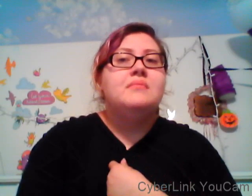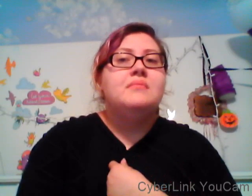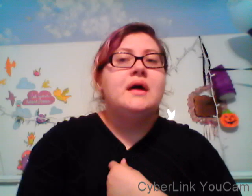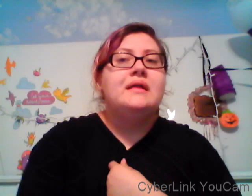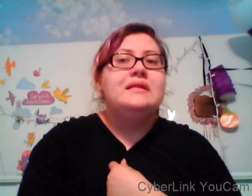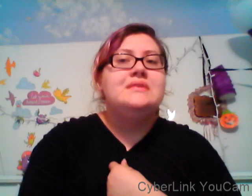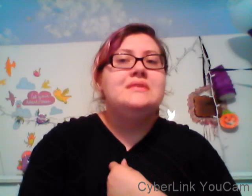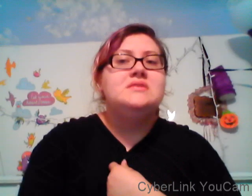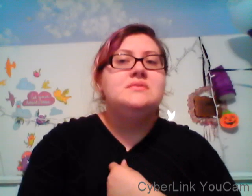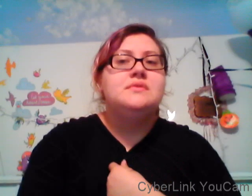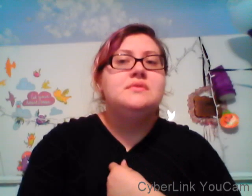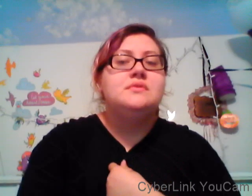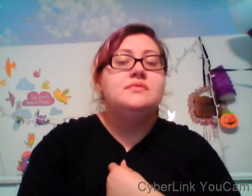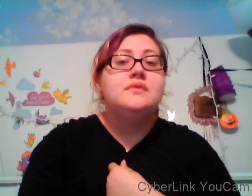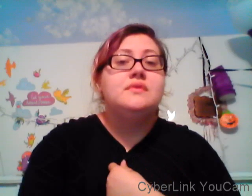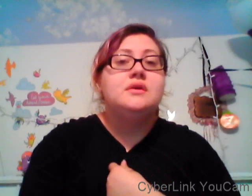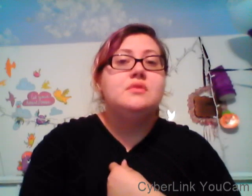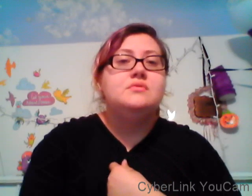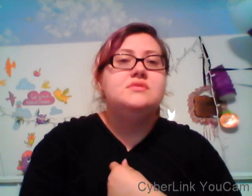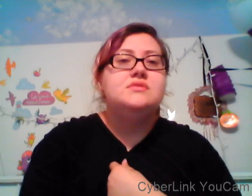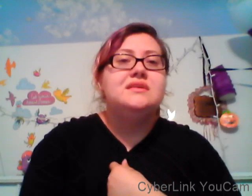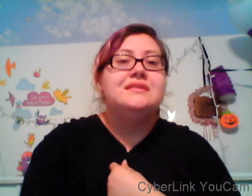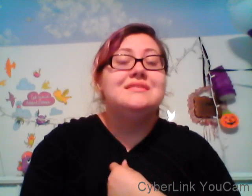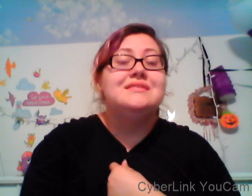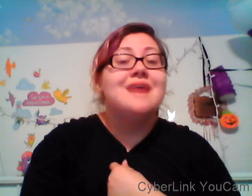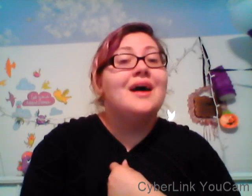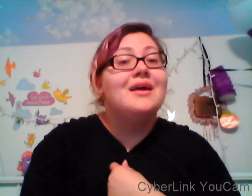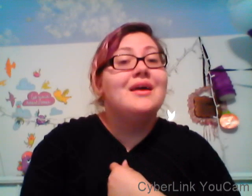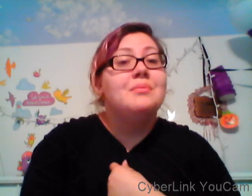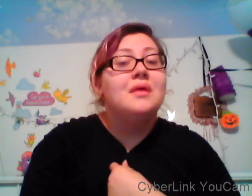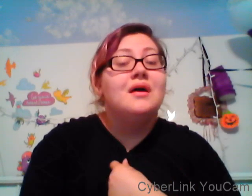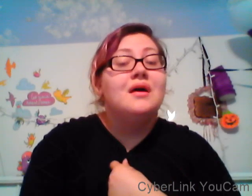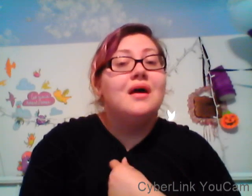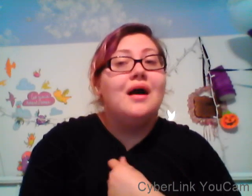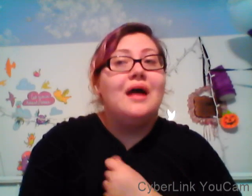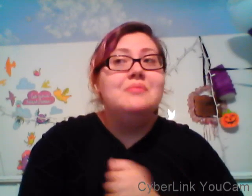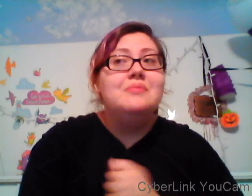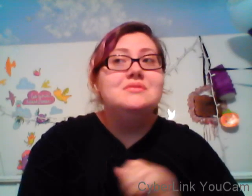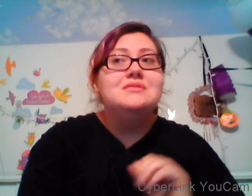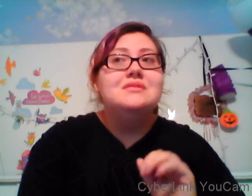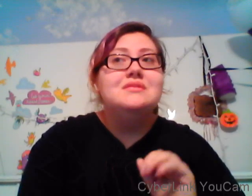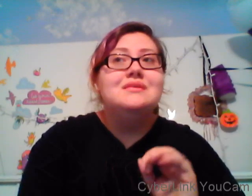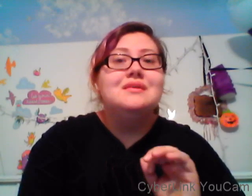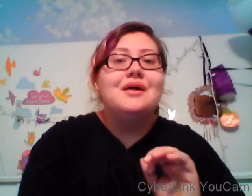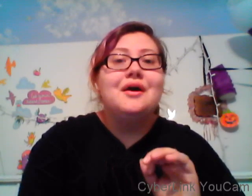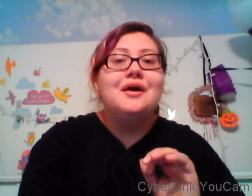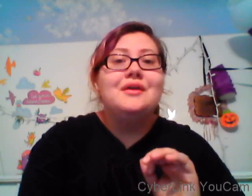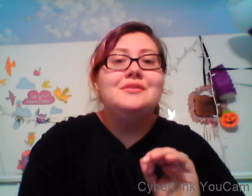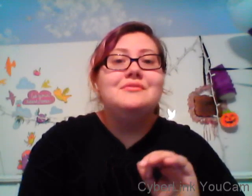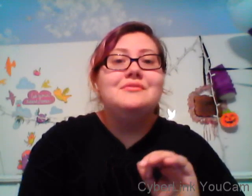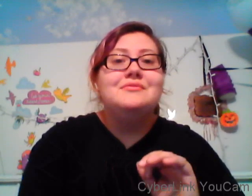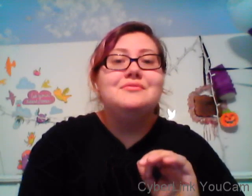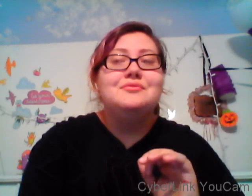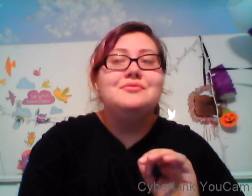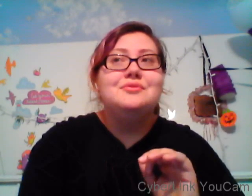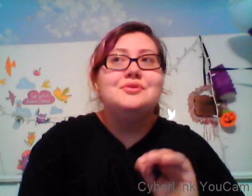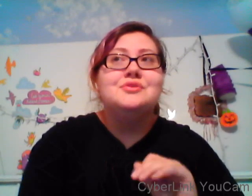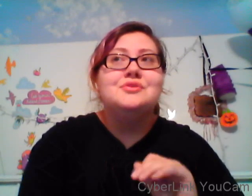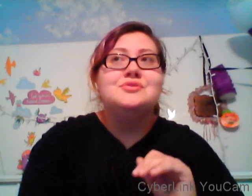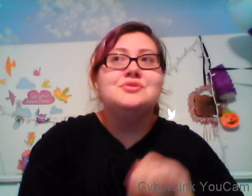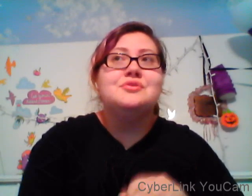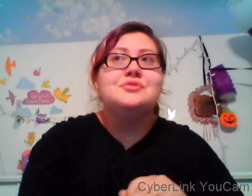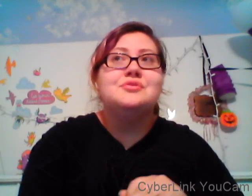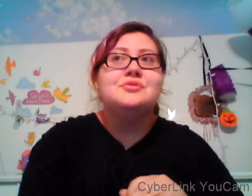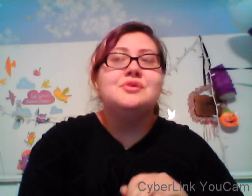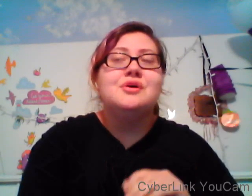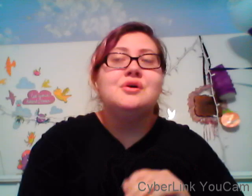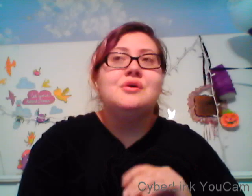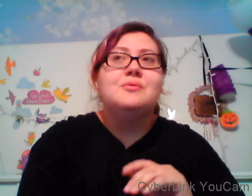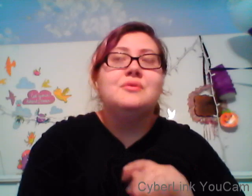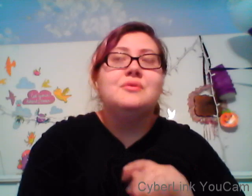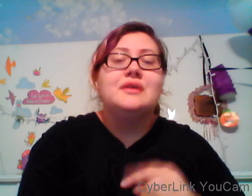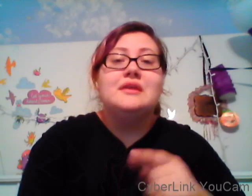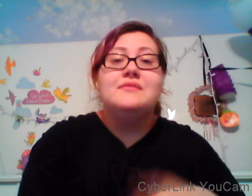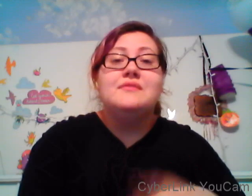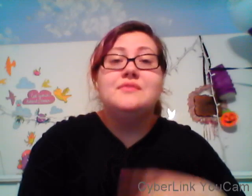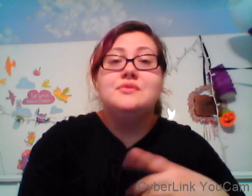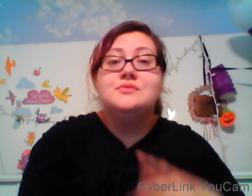I used to call them the time I fill in the blank um I only did like five